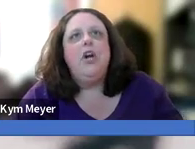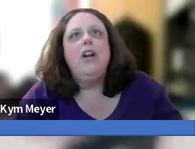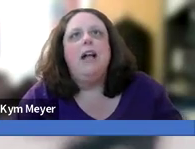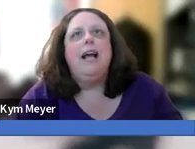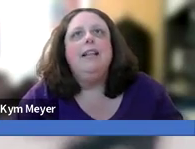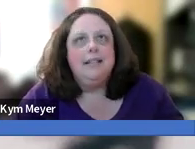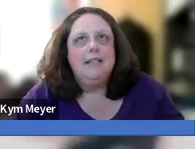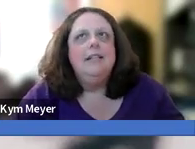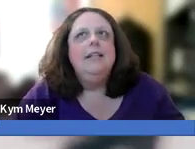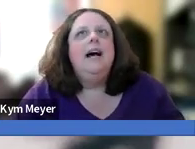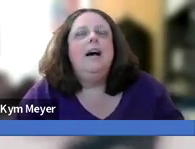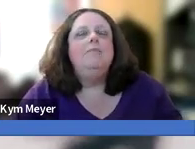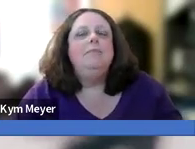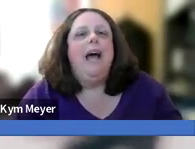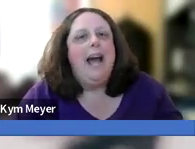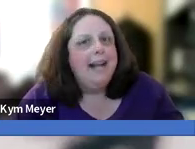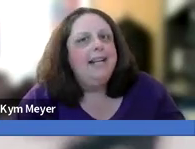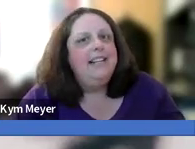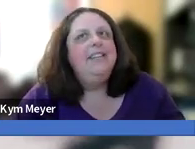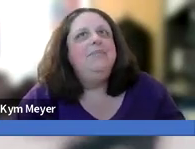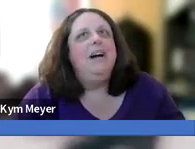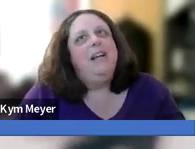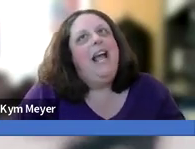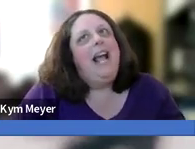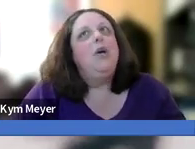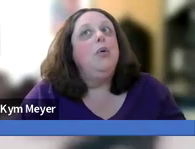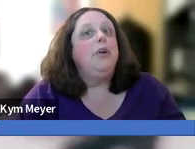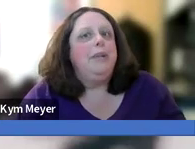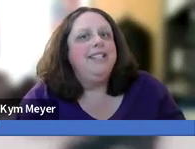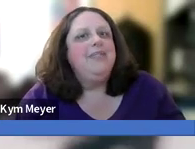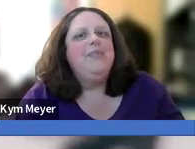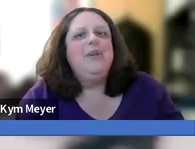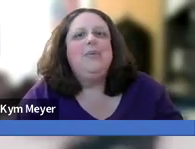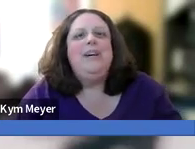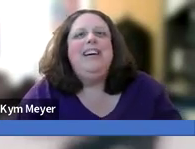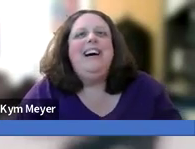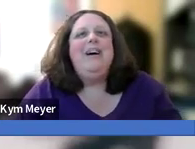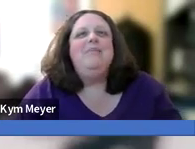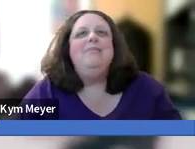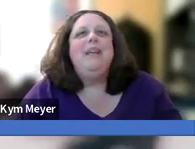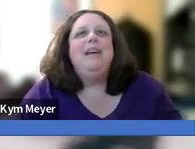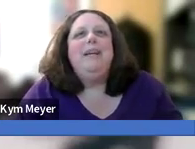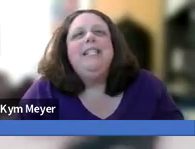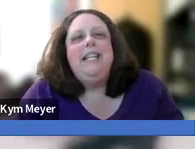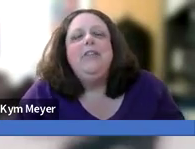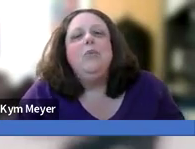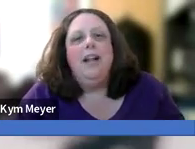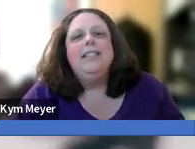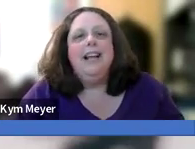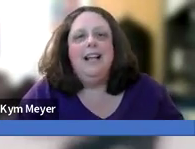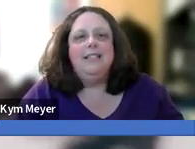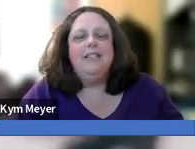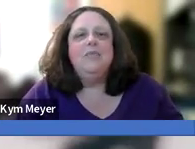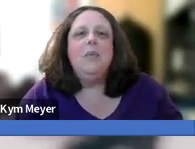hearing aids are not like glasses. I added and cochlear implants. So because neither